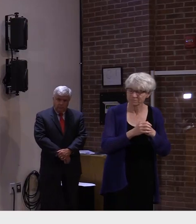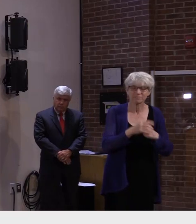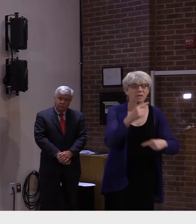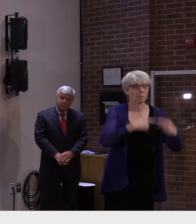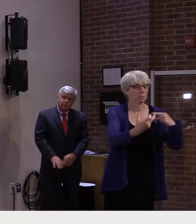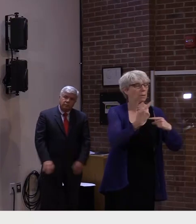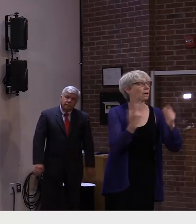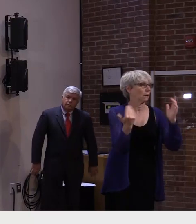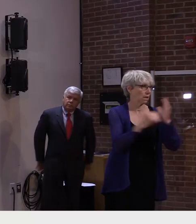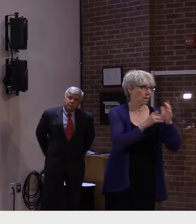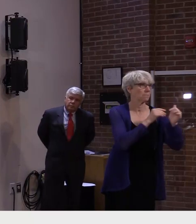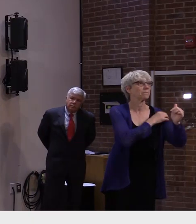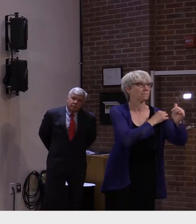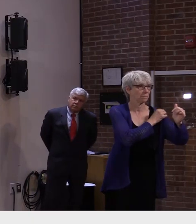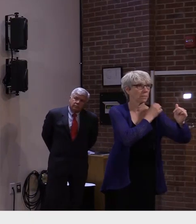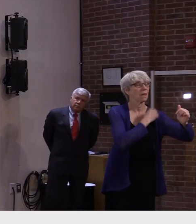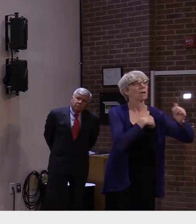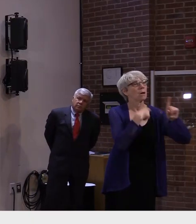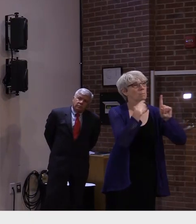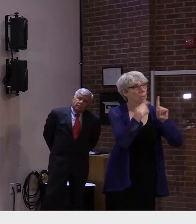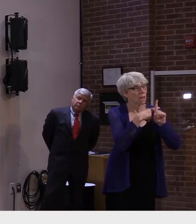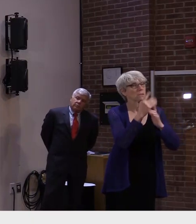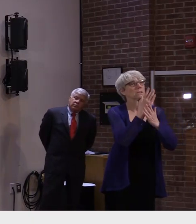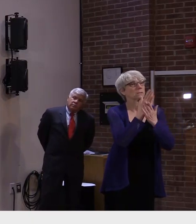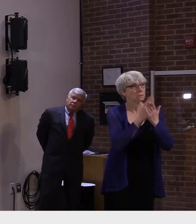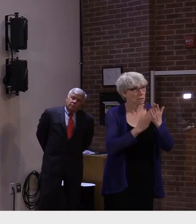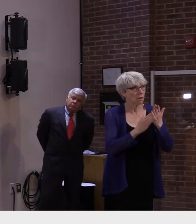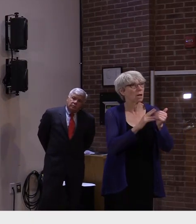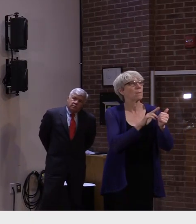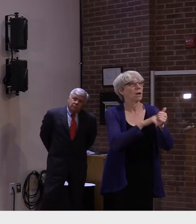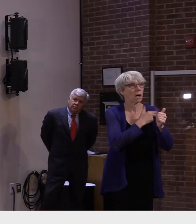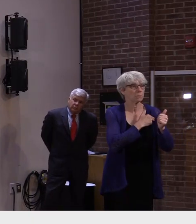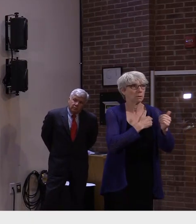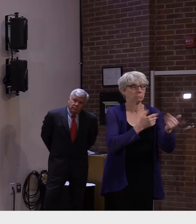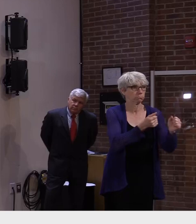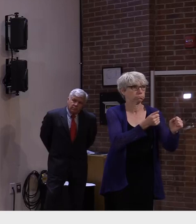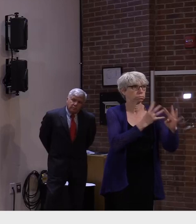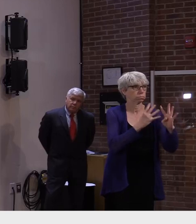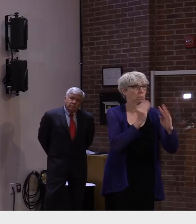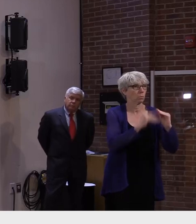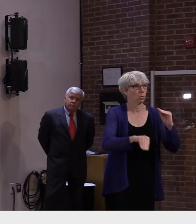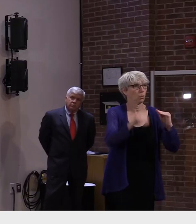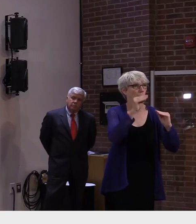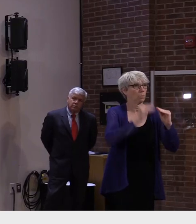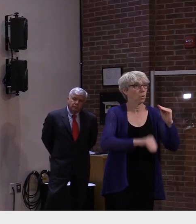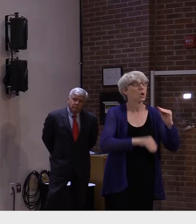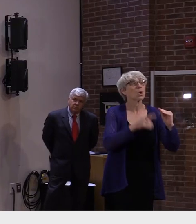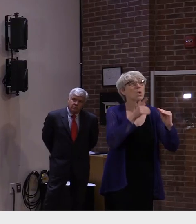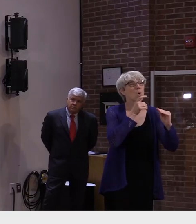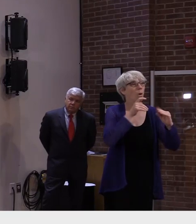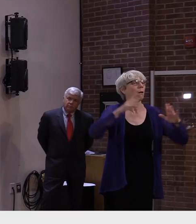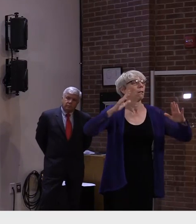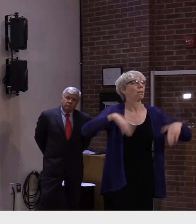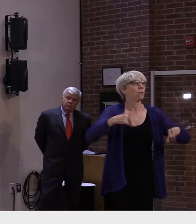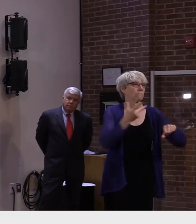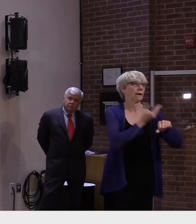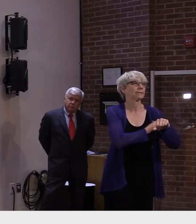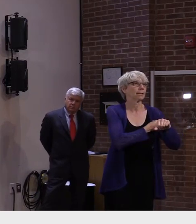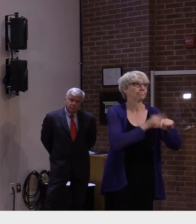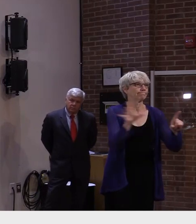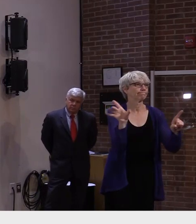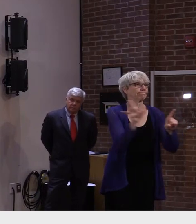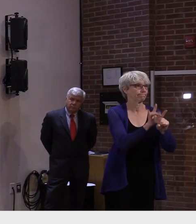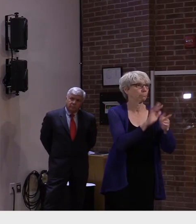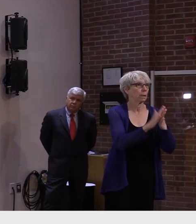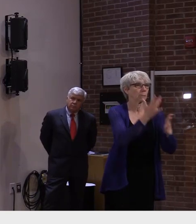as well with the majority as expected in the unvaccinated population it's also leading to